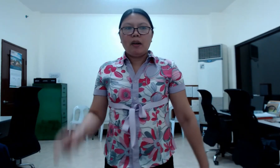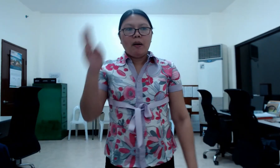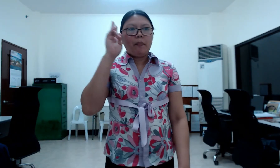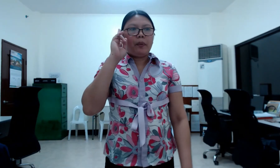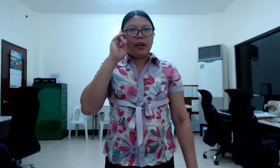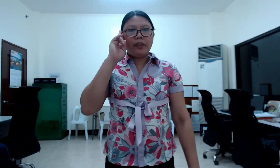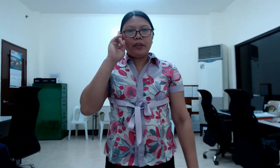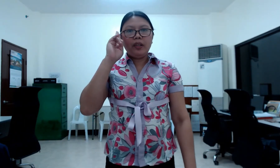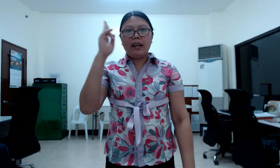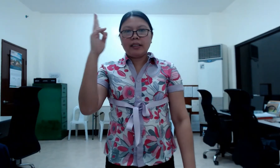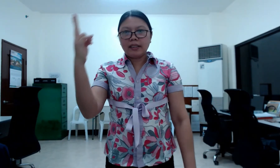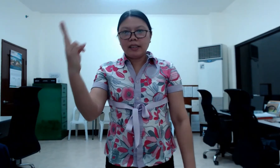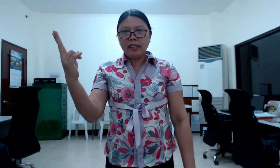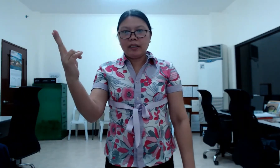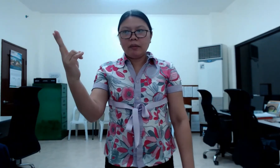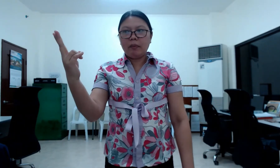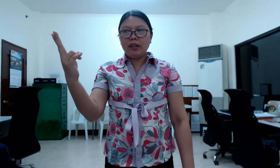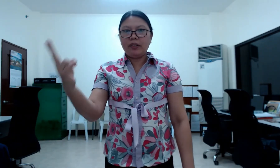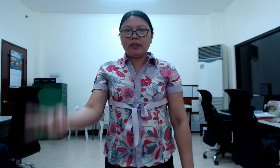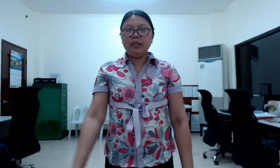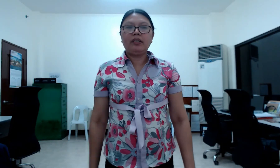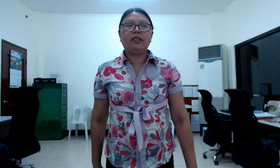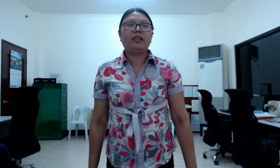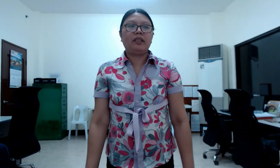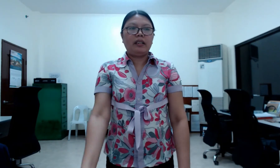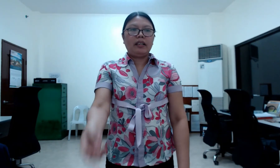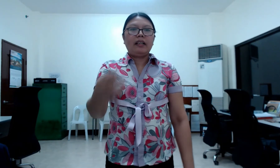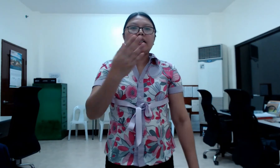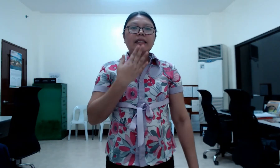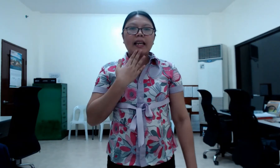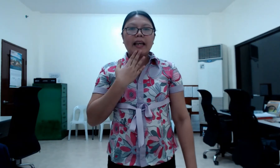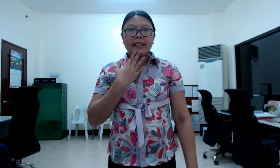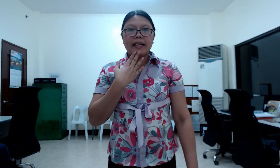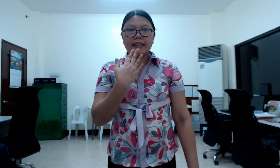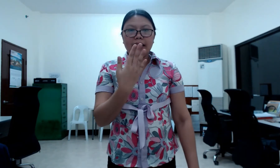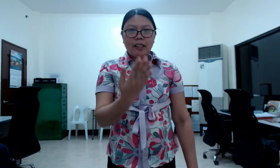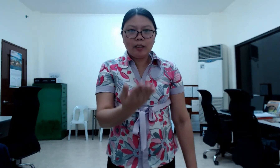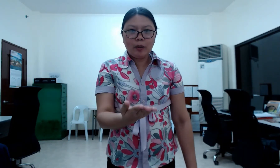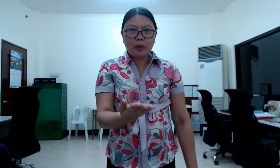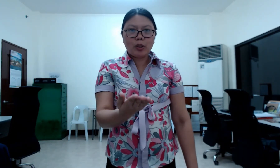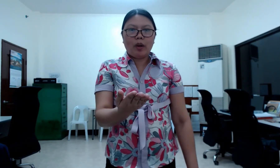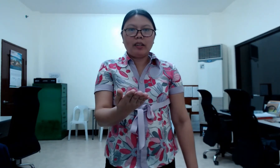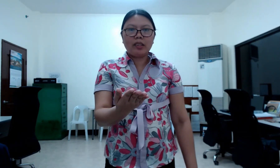Brother. Let's see, grandmother. Stanza a thank you note to answer.